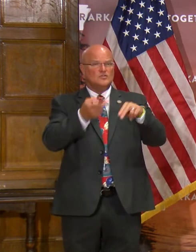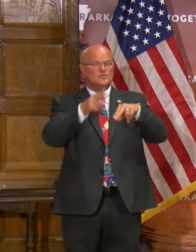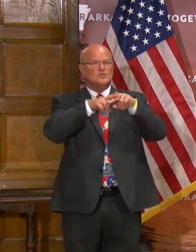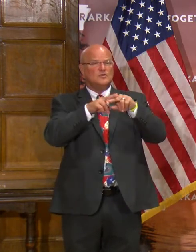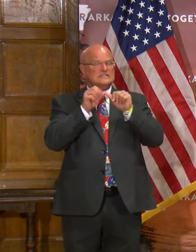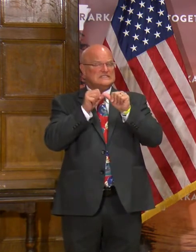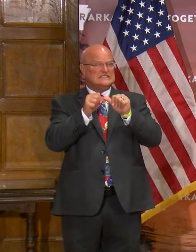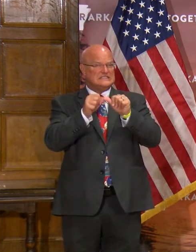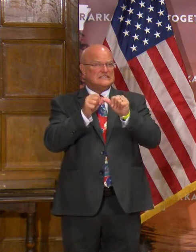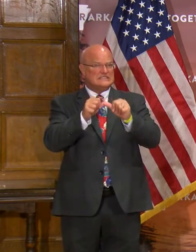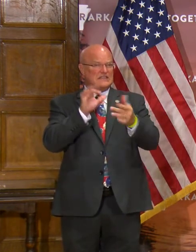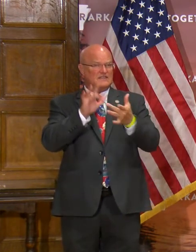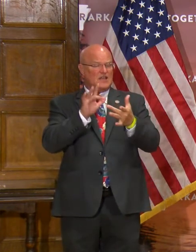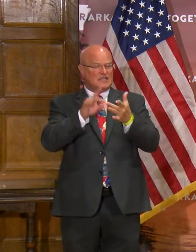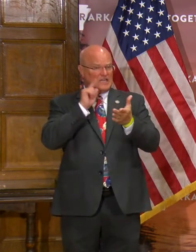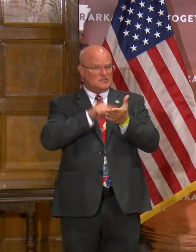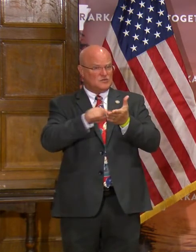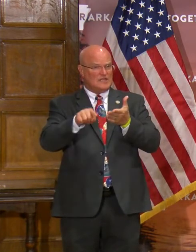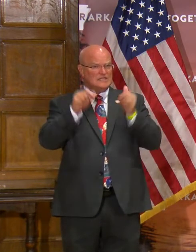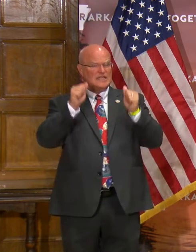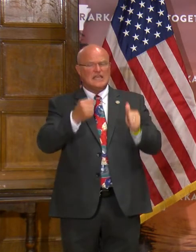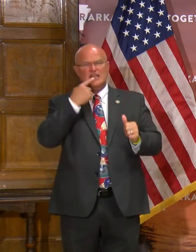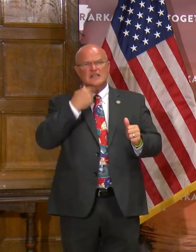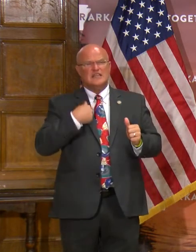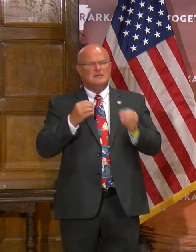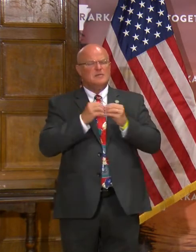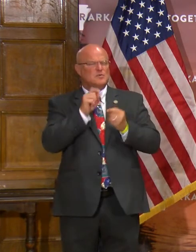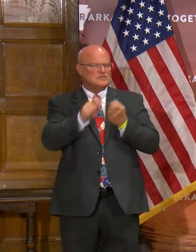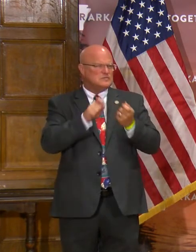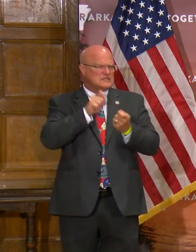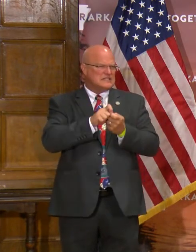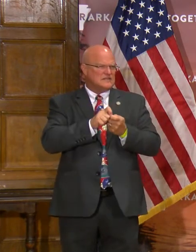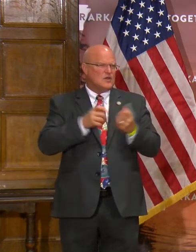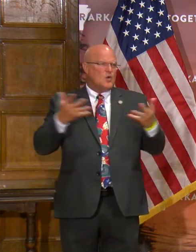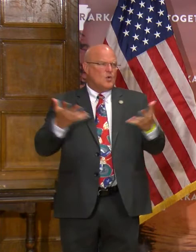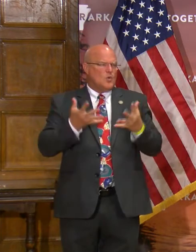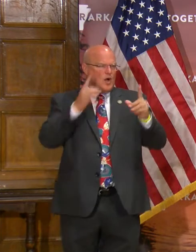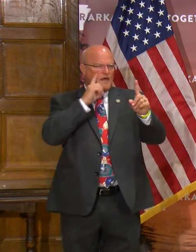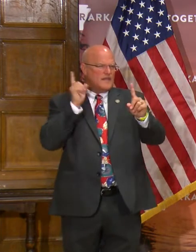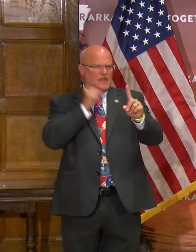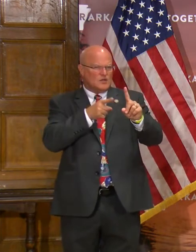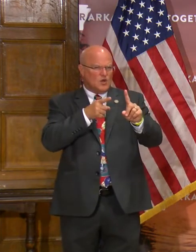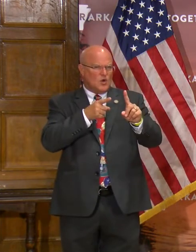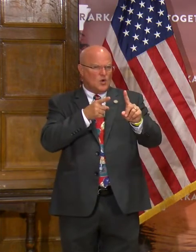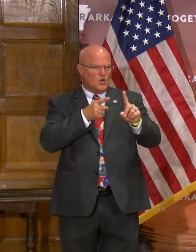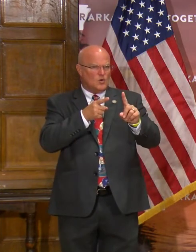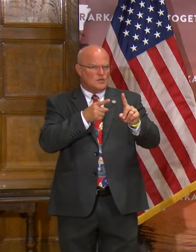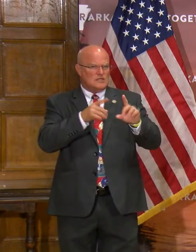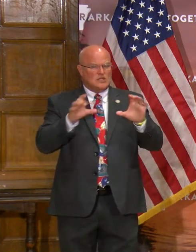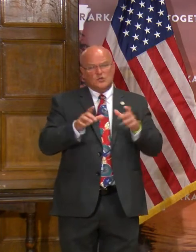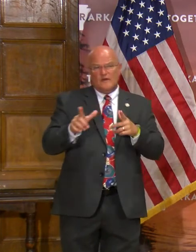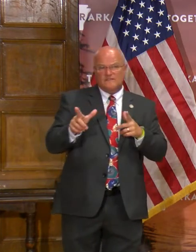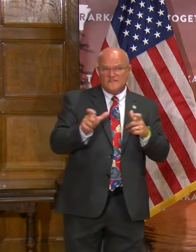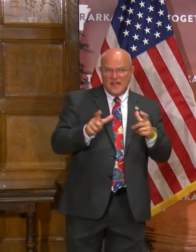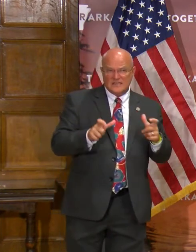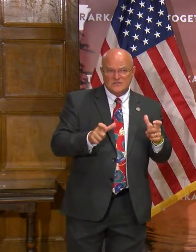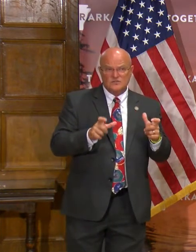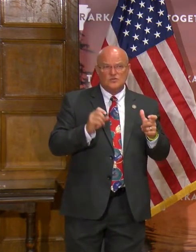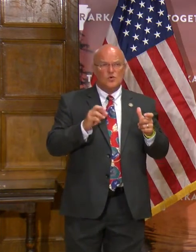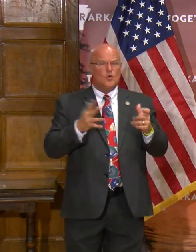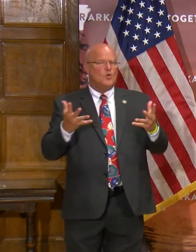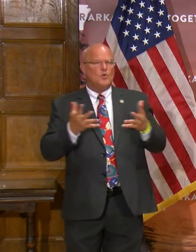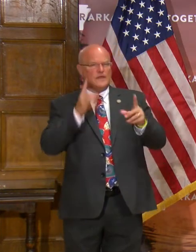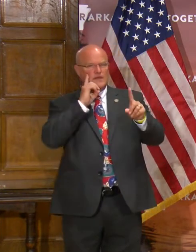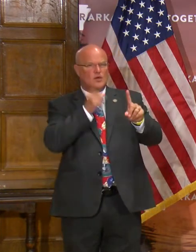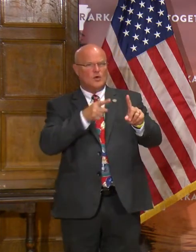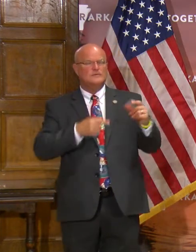consistency of contact tracing, can you tell me a little more specifically what that goal is? Is it to do it faster or what